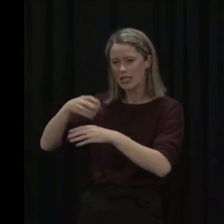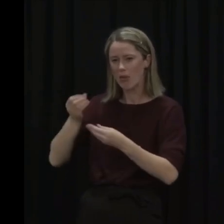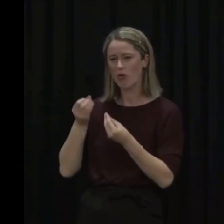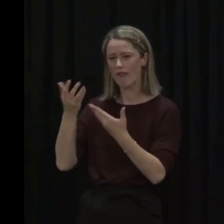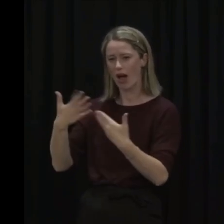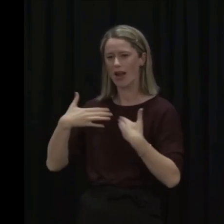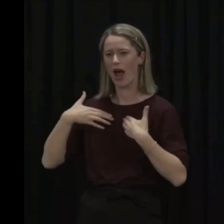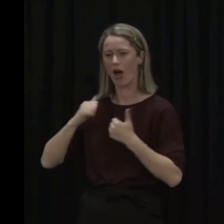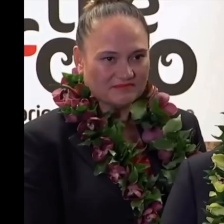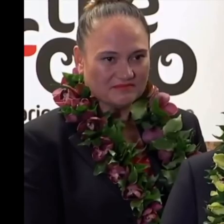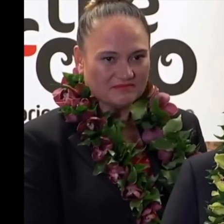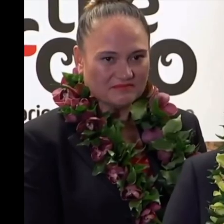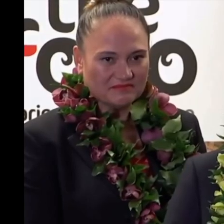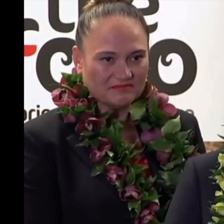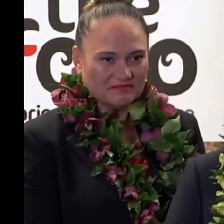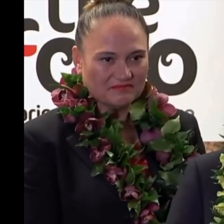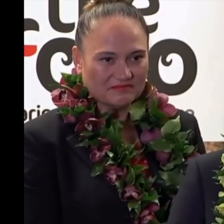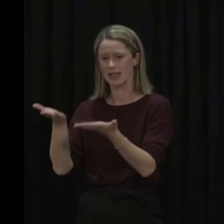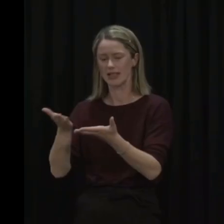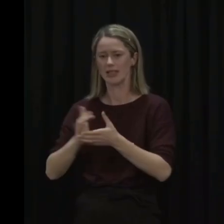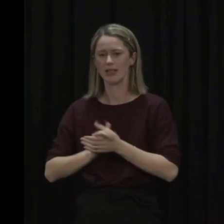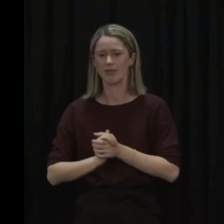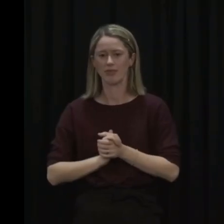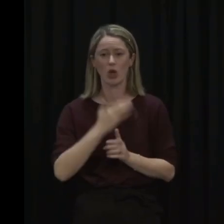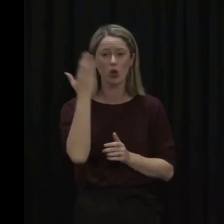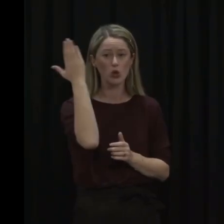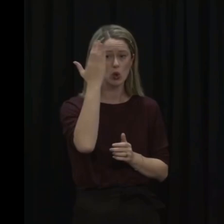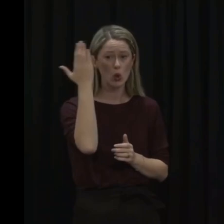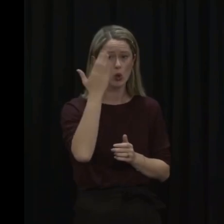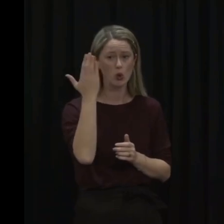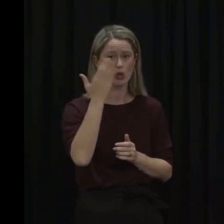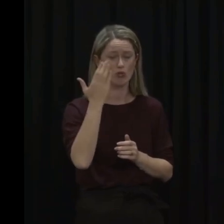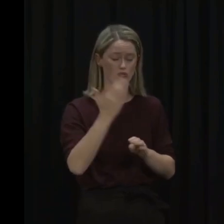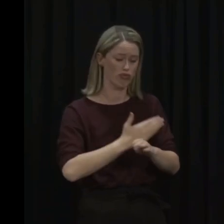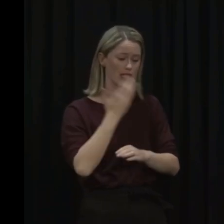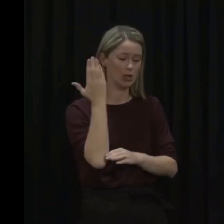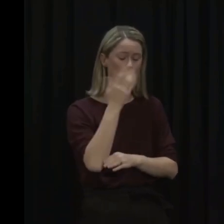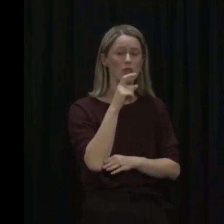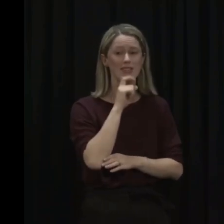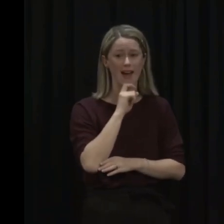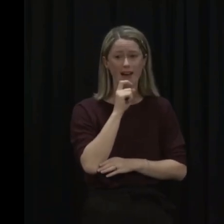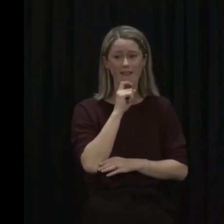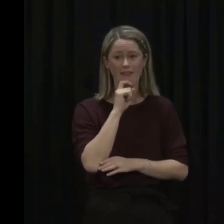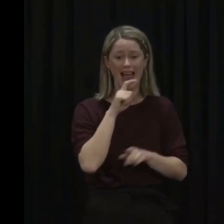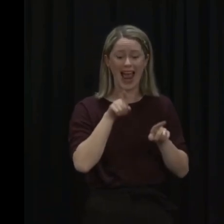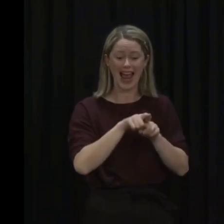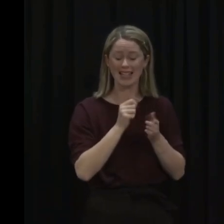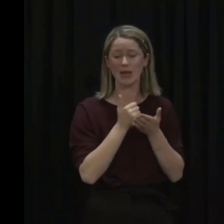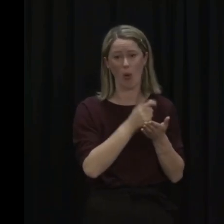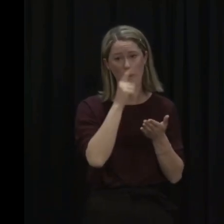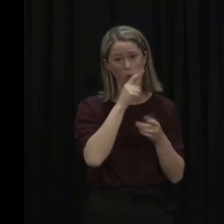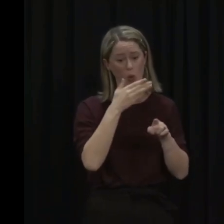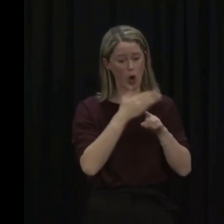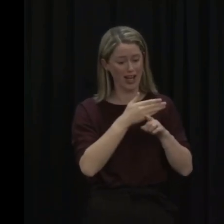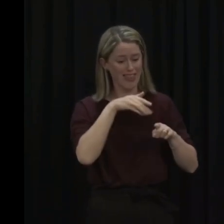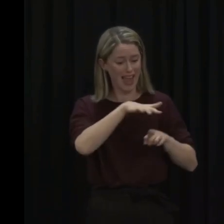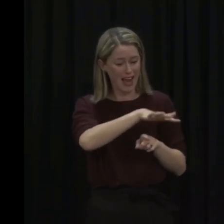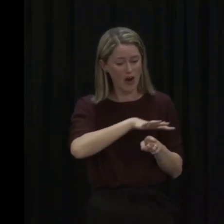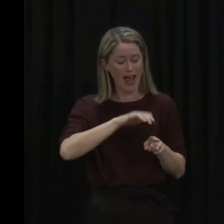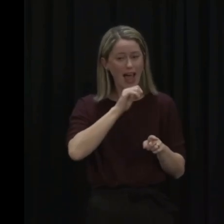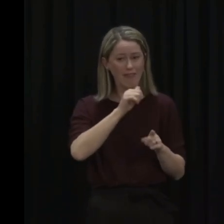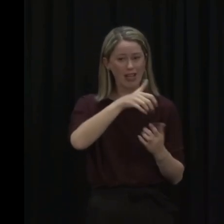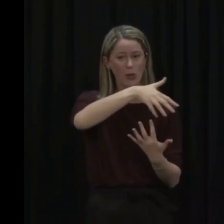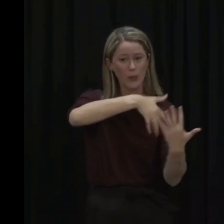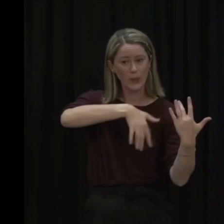health services. People made their own choices. Schools and early learning staff and the support people who work with them, who have